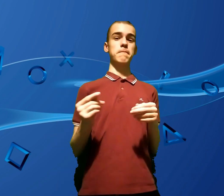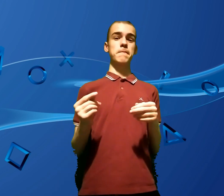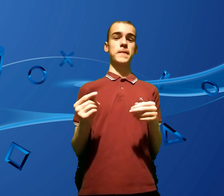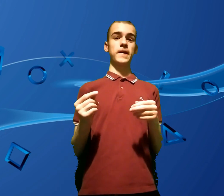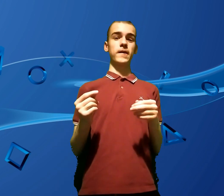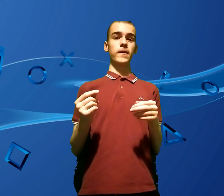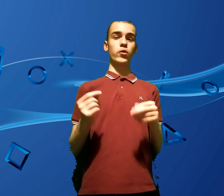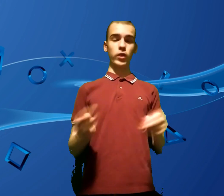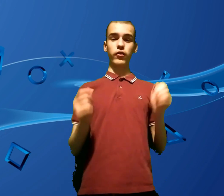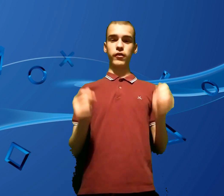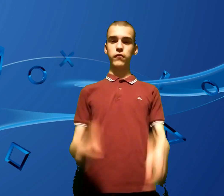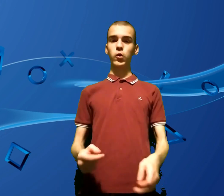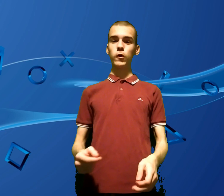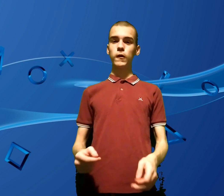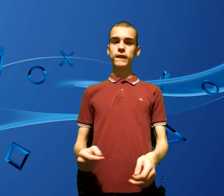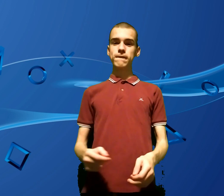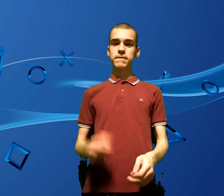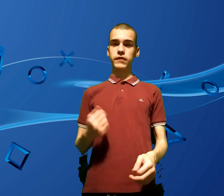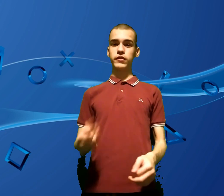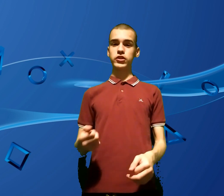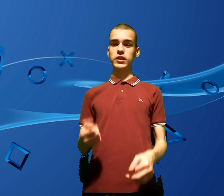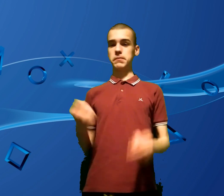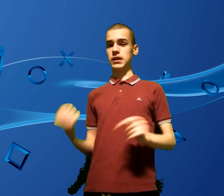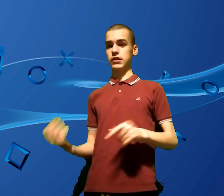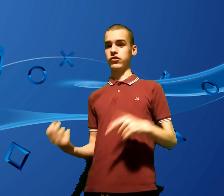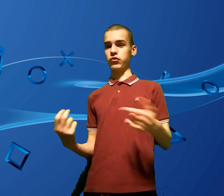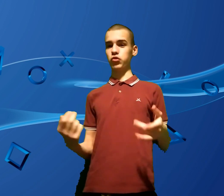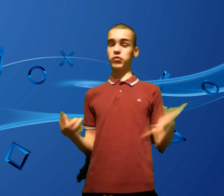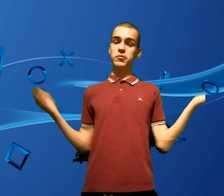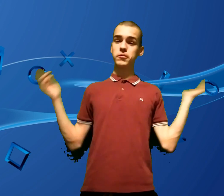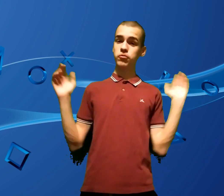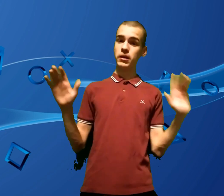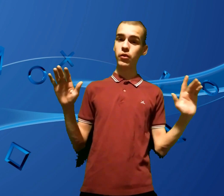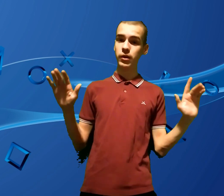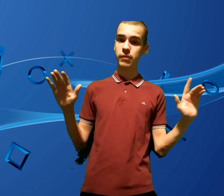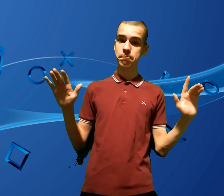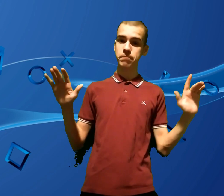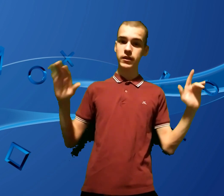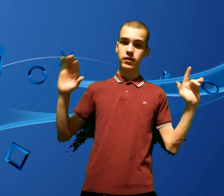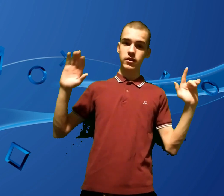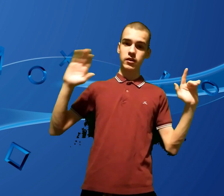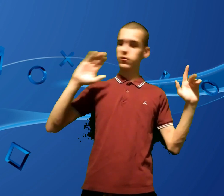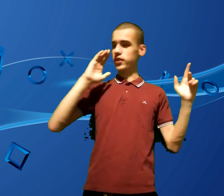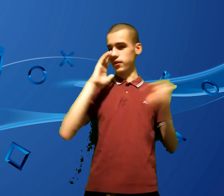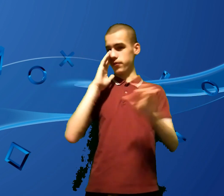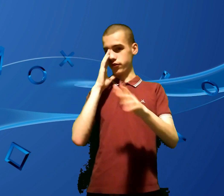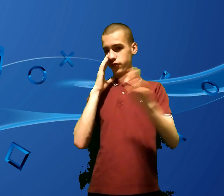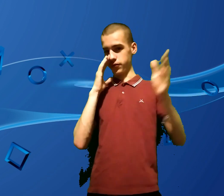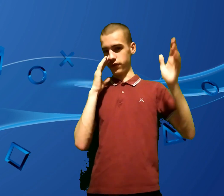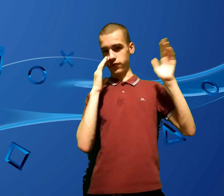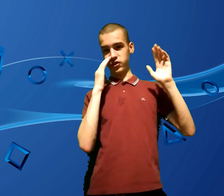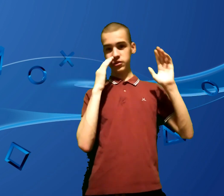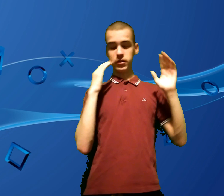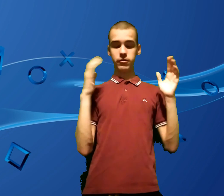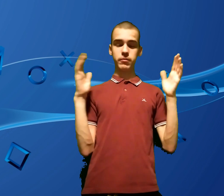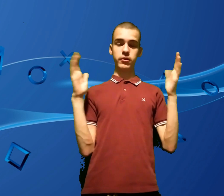quicker than I thought. I finished the game last New Year's, by the way. It was Christmas Eve I finished it, by the way. But